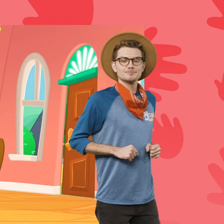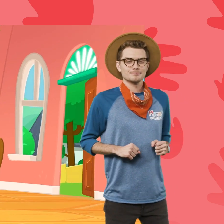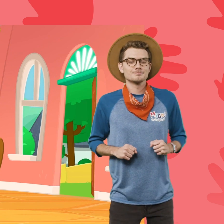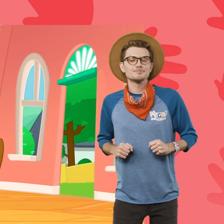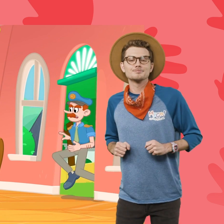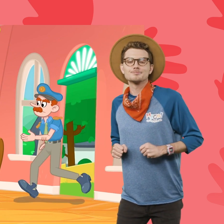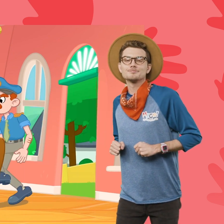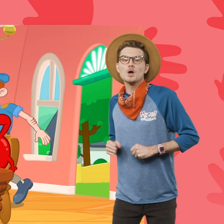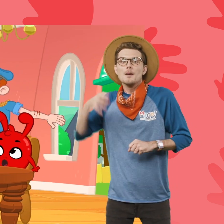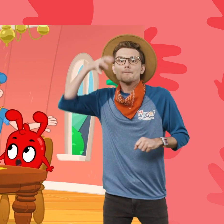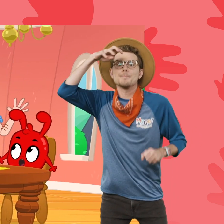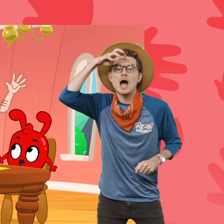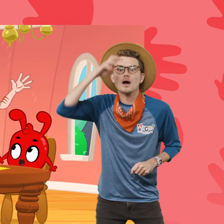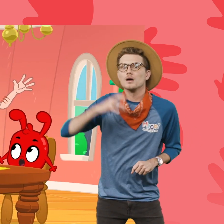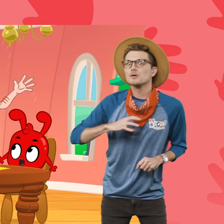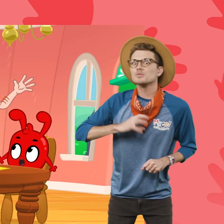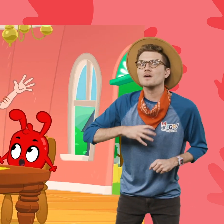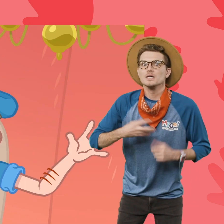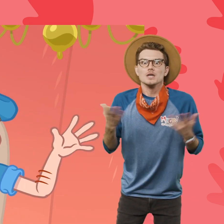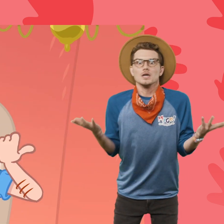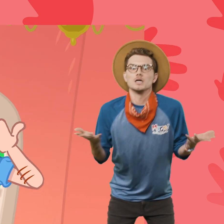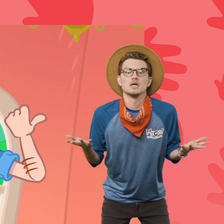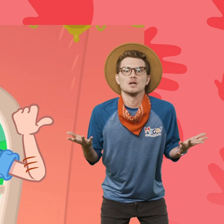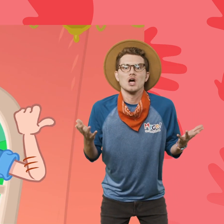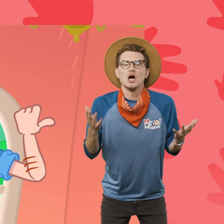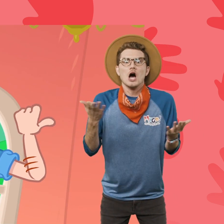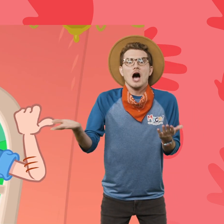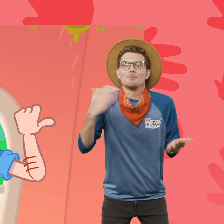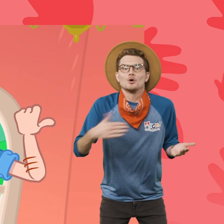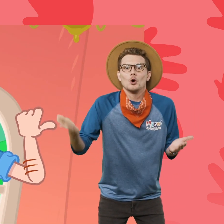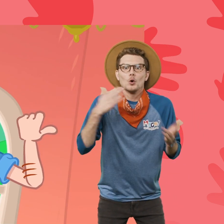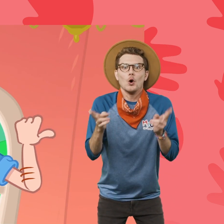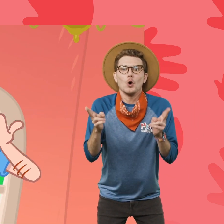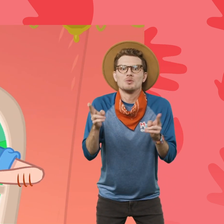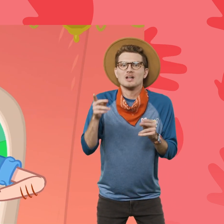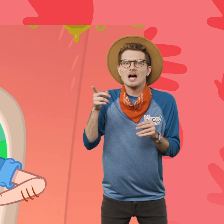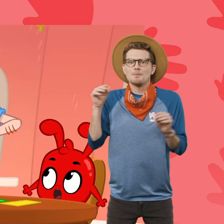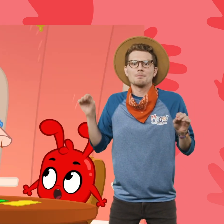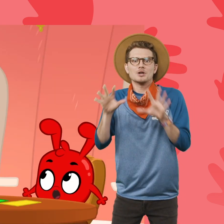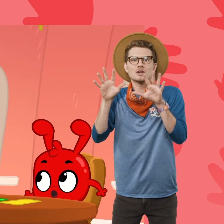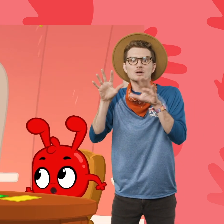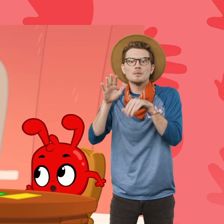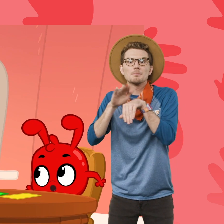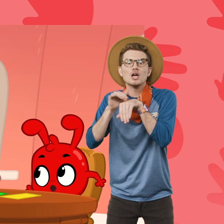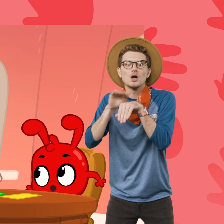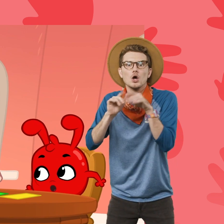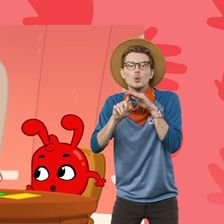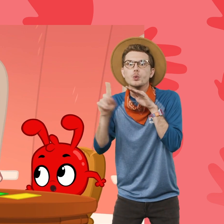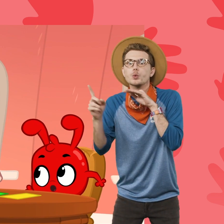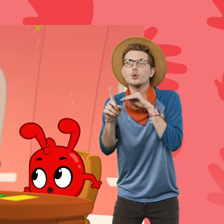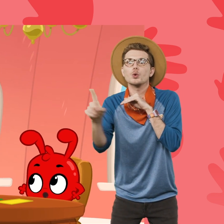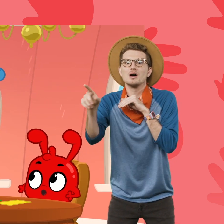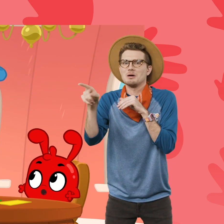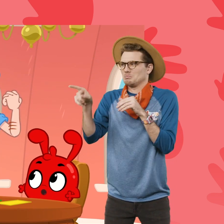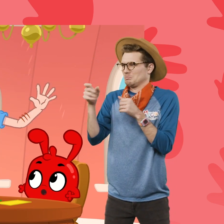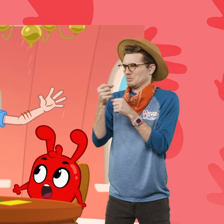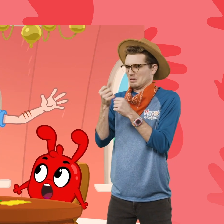Mila, Morple, come quickly. There's a magic pet on the loose, and he's making everyone do weird stuff.